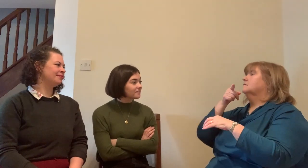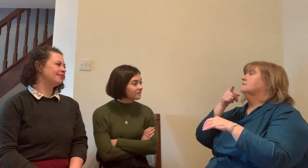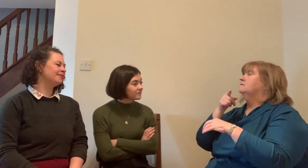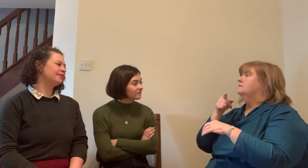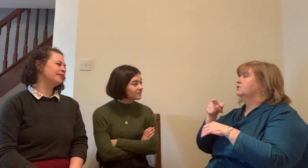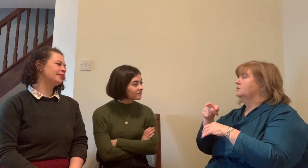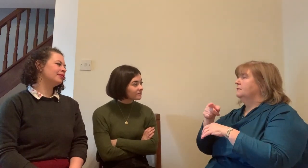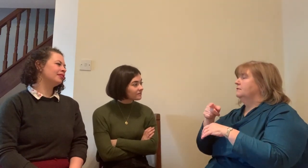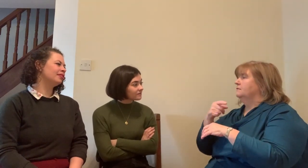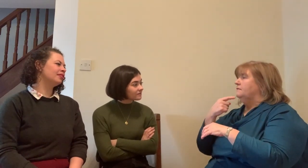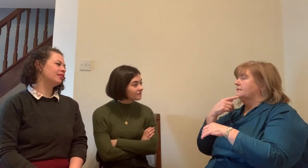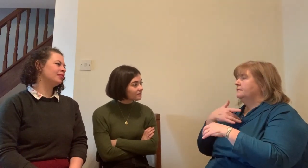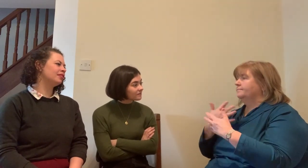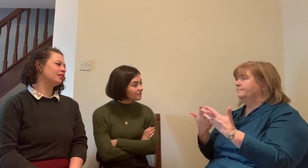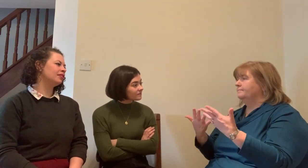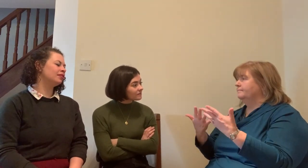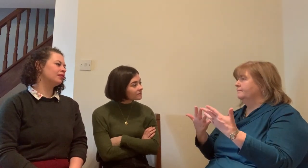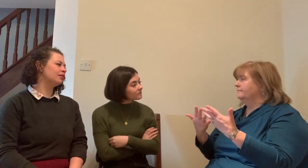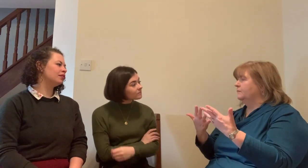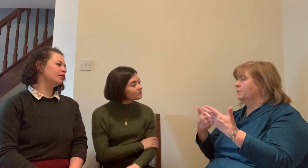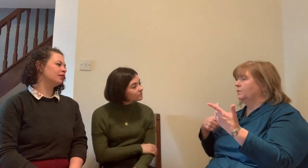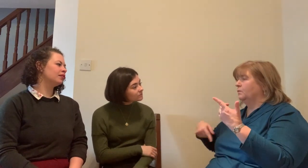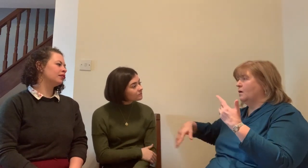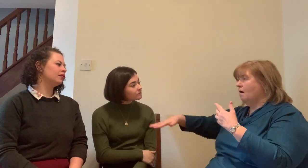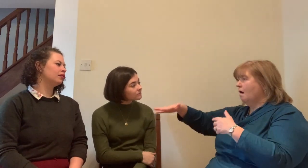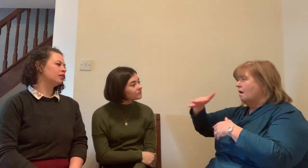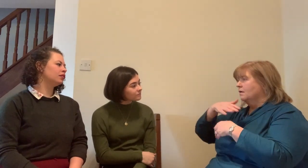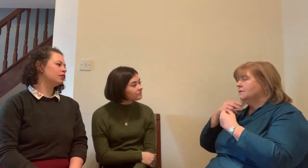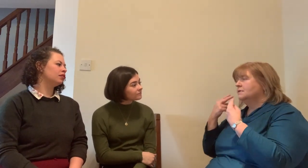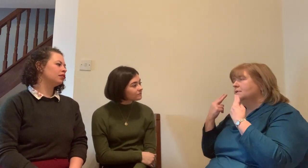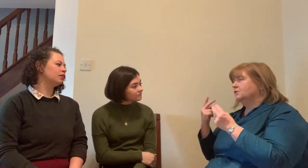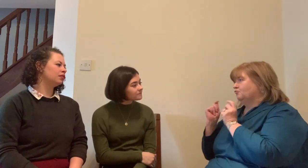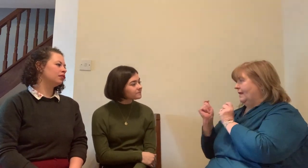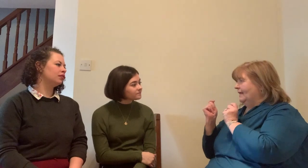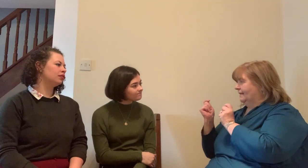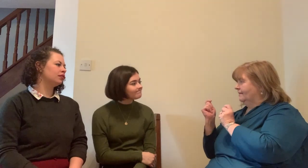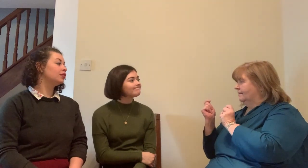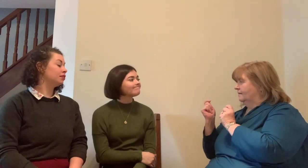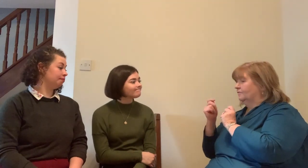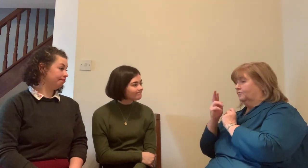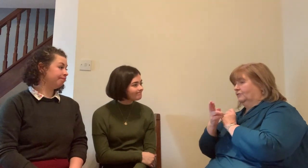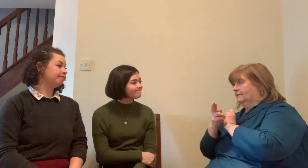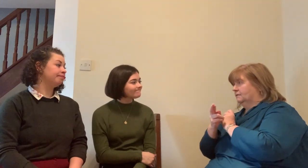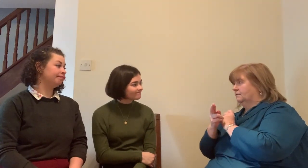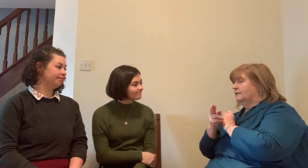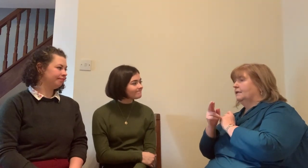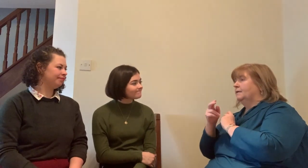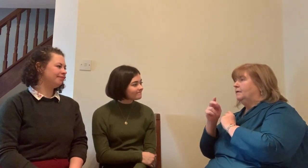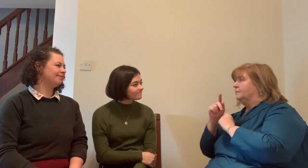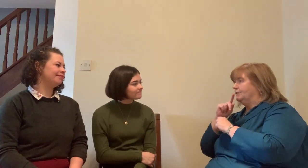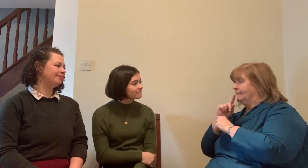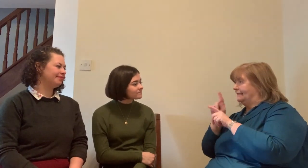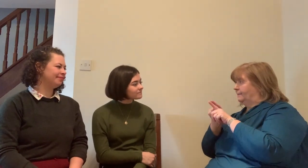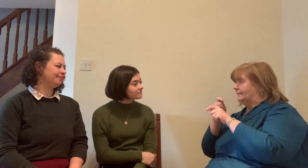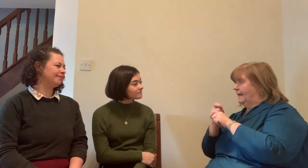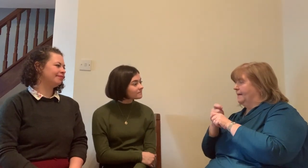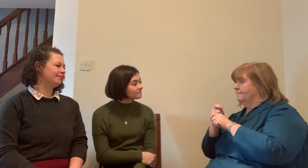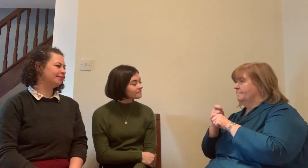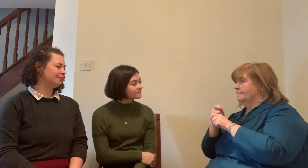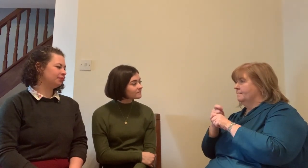interpreter or for that to threaten their confidence it's not about that I think it's about self awareness as well and making sure you're aware of your own abilities your